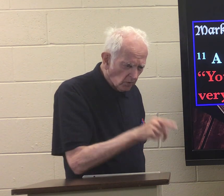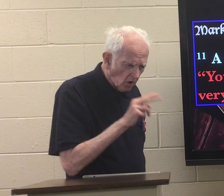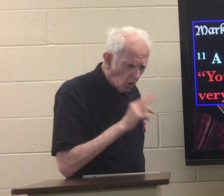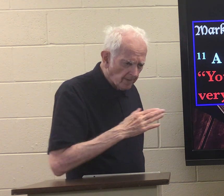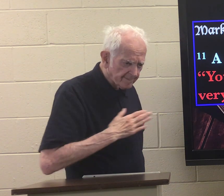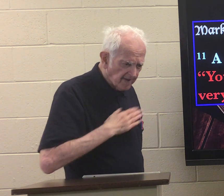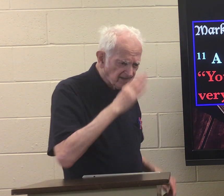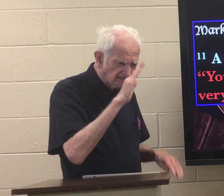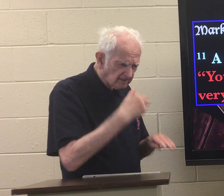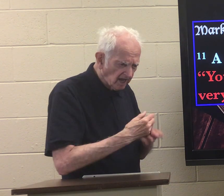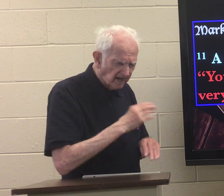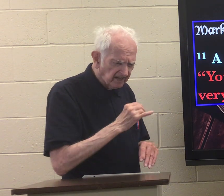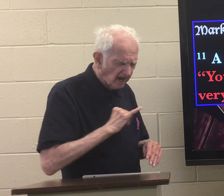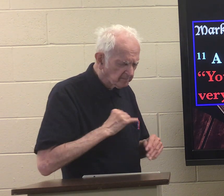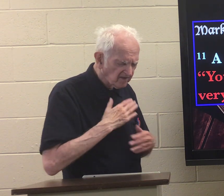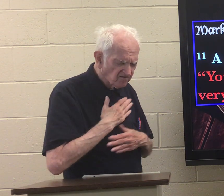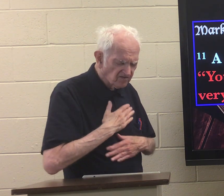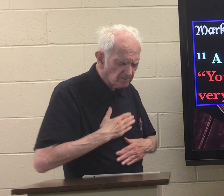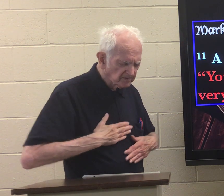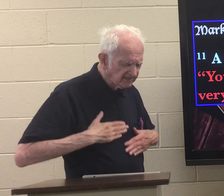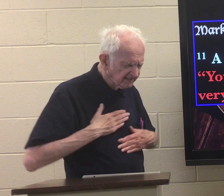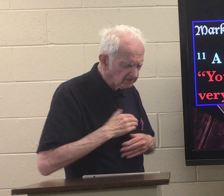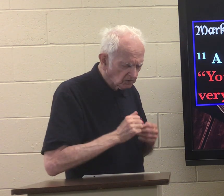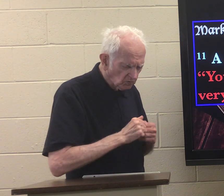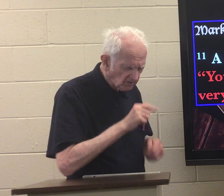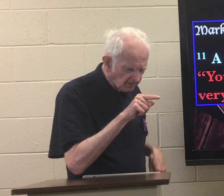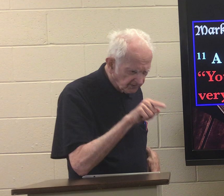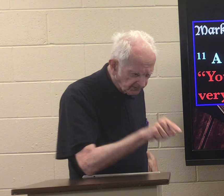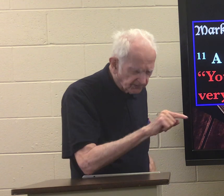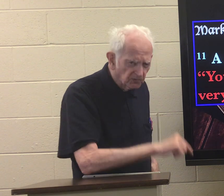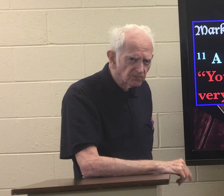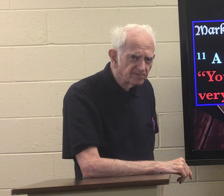you are my son and I am pleased with you